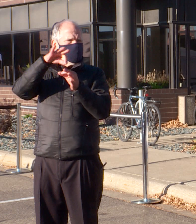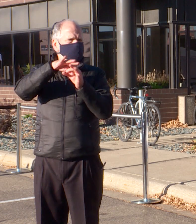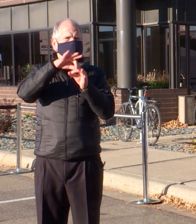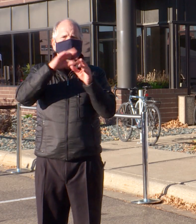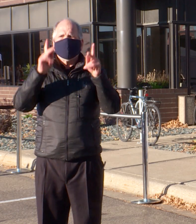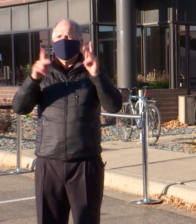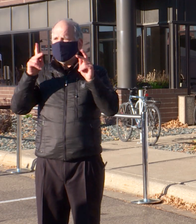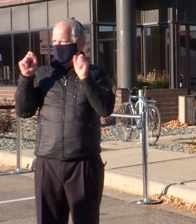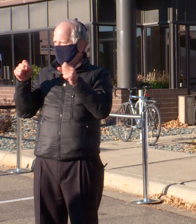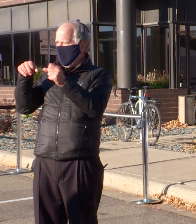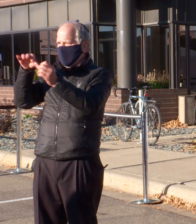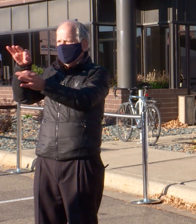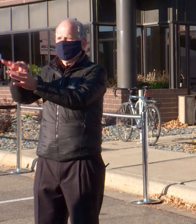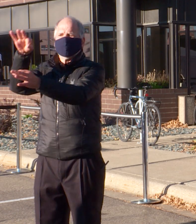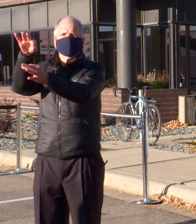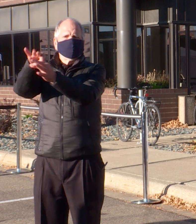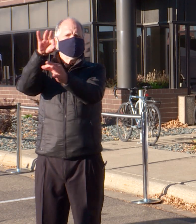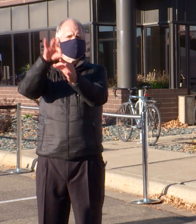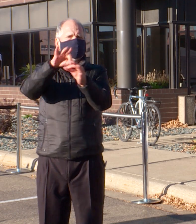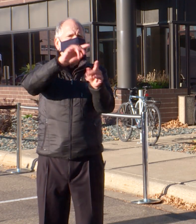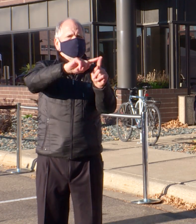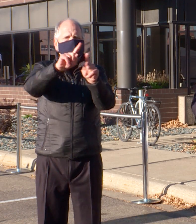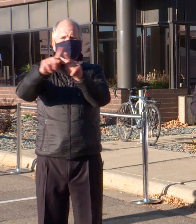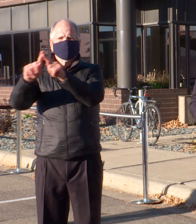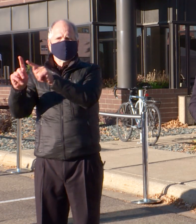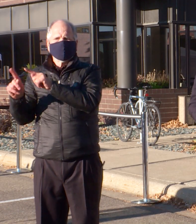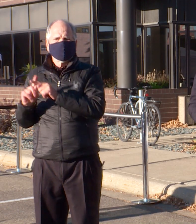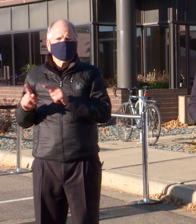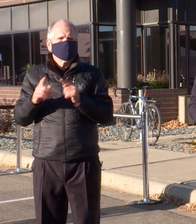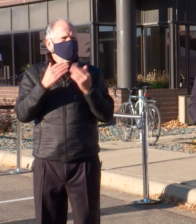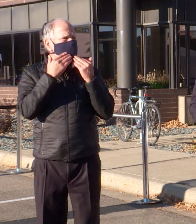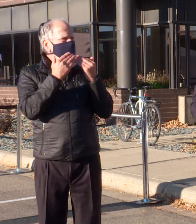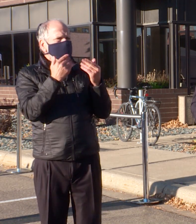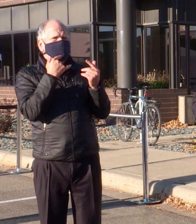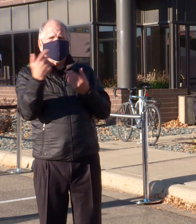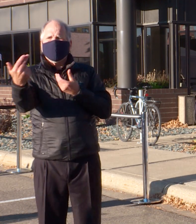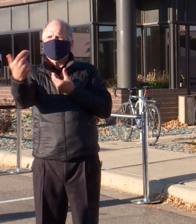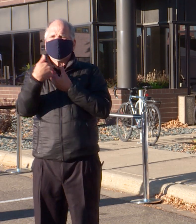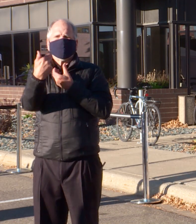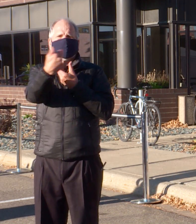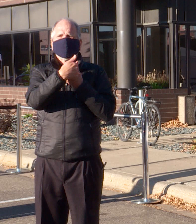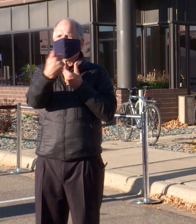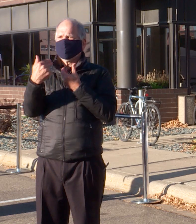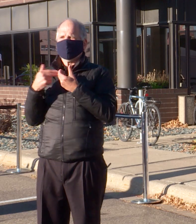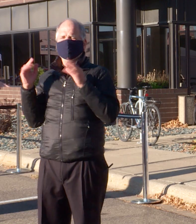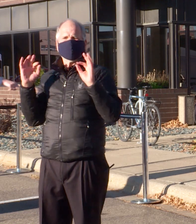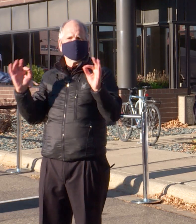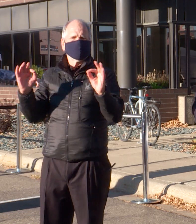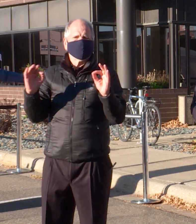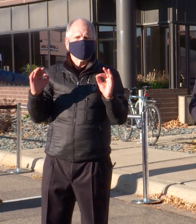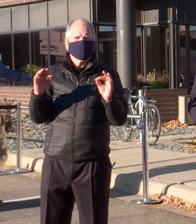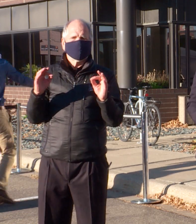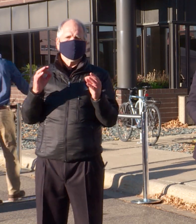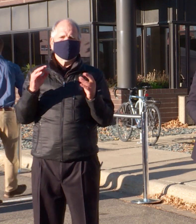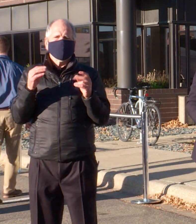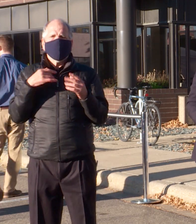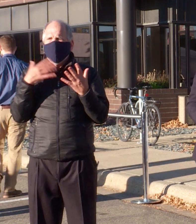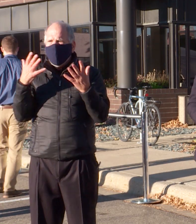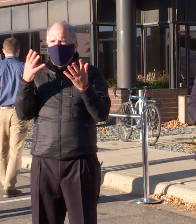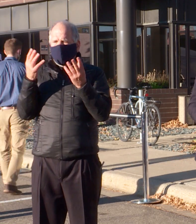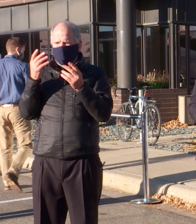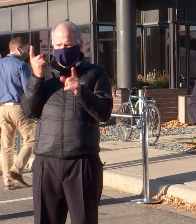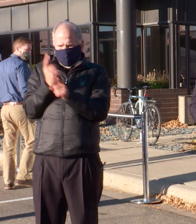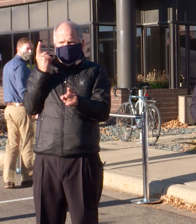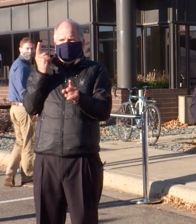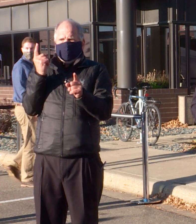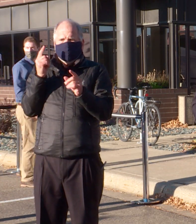everyone for joining us this morning as you help us get trusted, accurate information out to our voters. We consider that